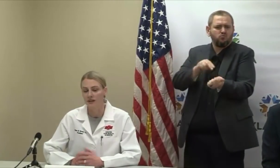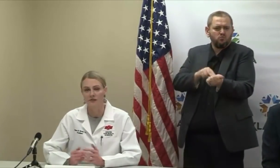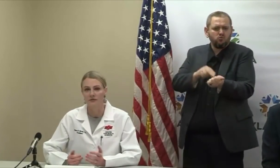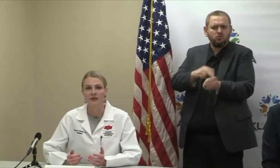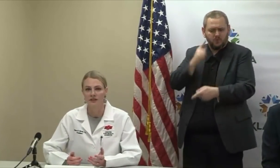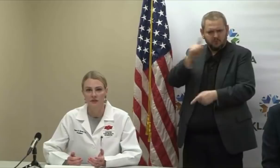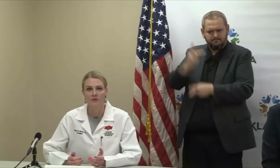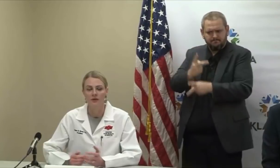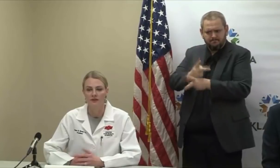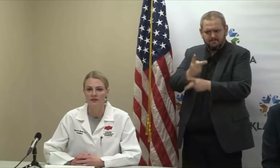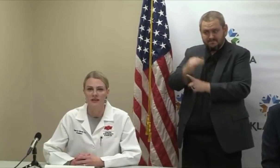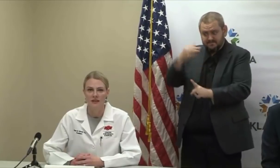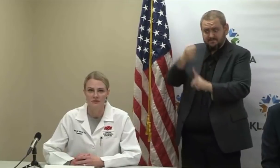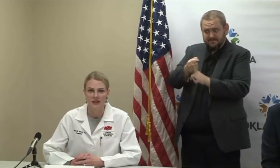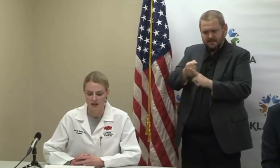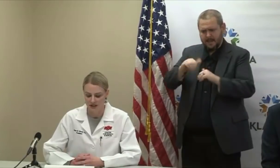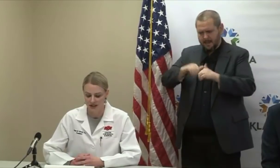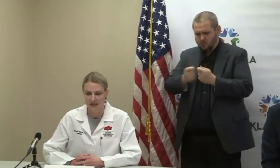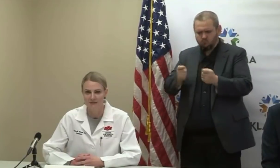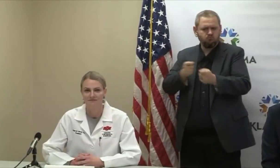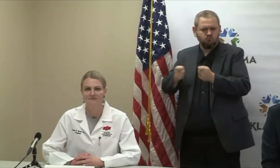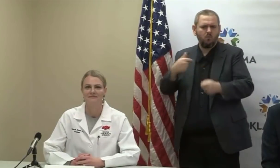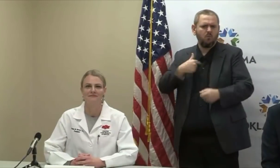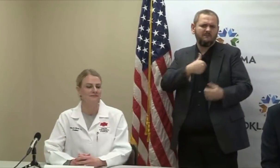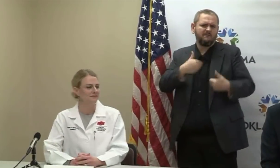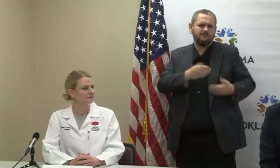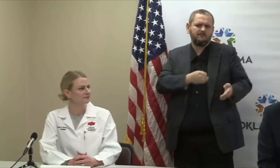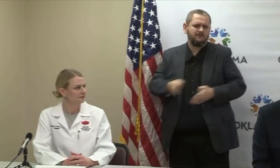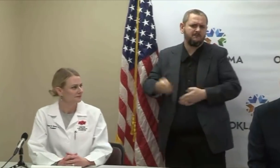your family and friends and loved ones if they should need it.